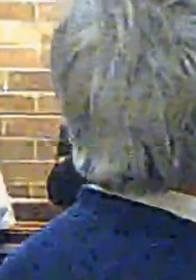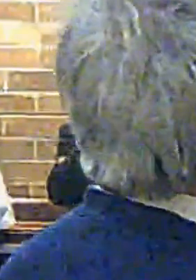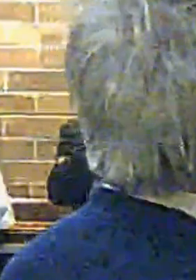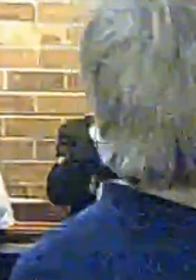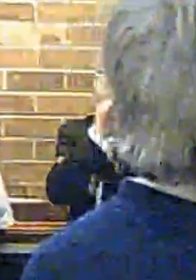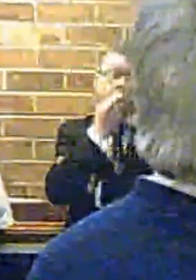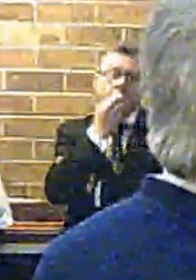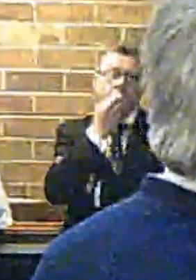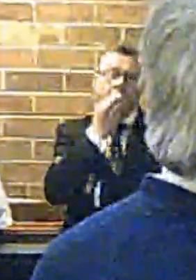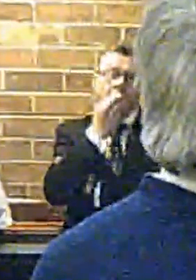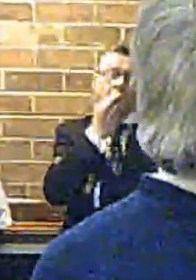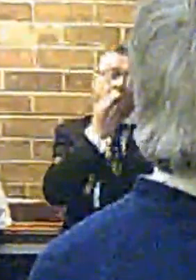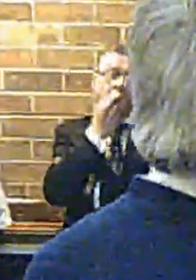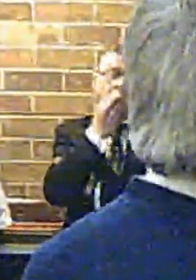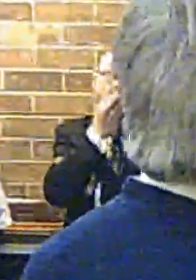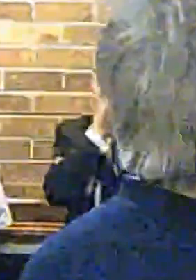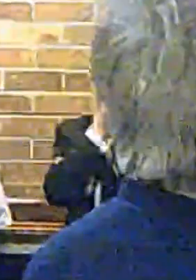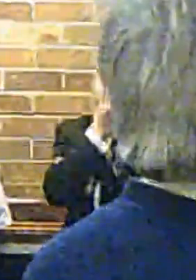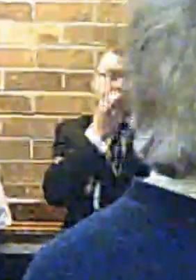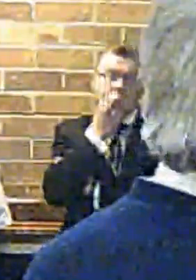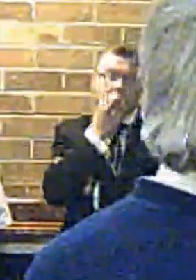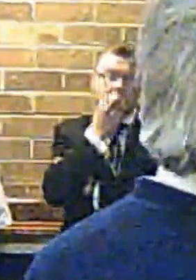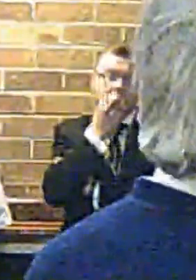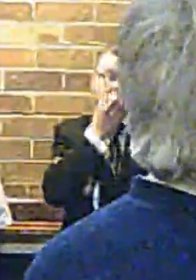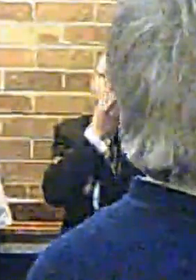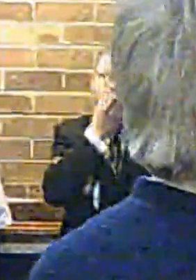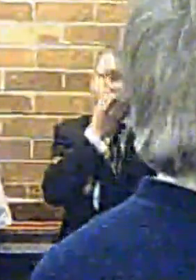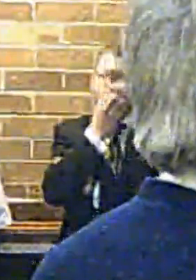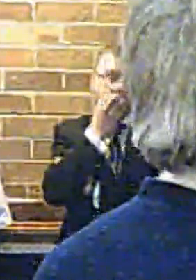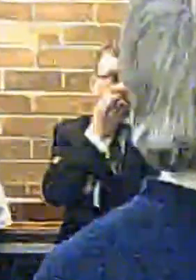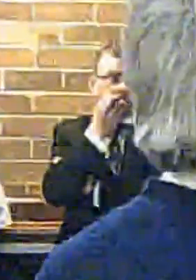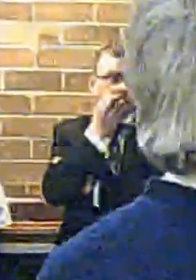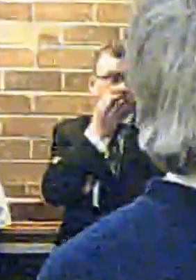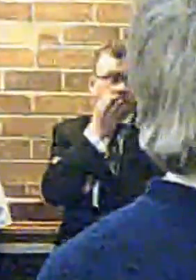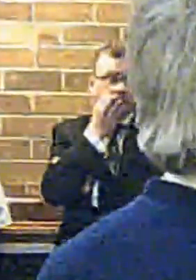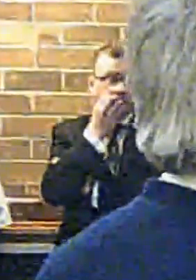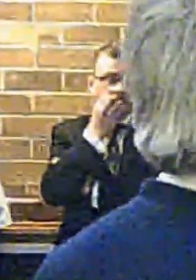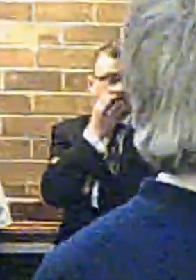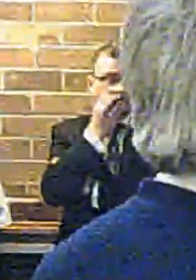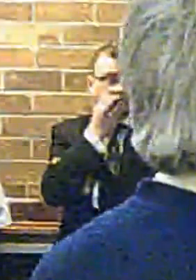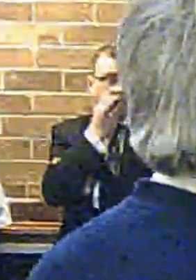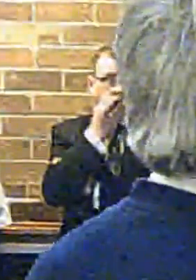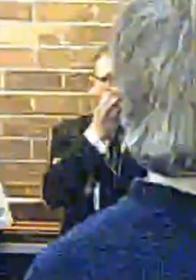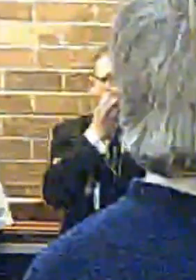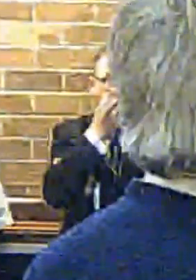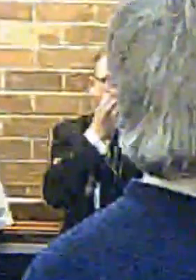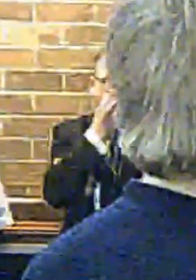heard what the average response time will be from Upton with the closure of West Curvy.